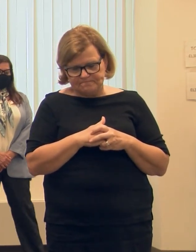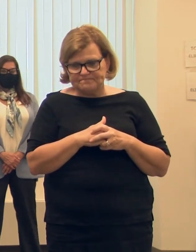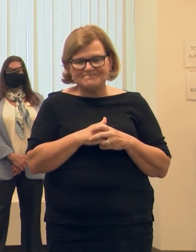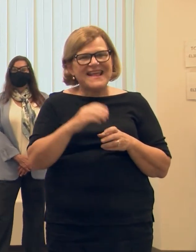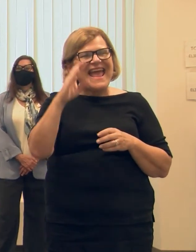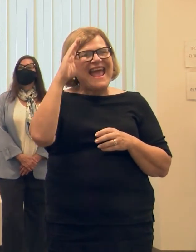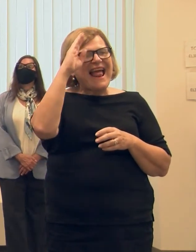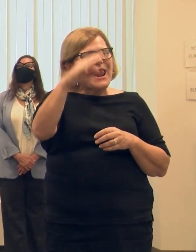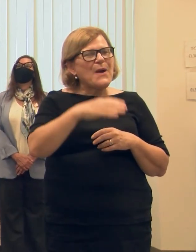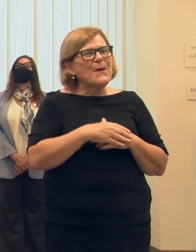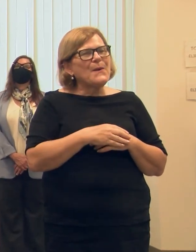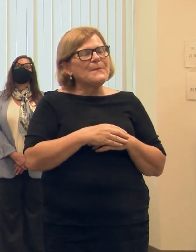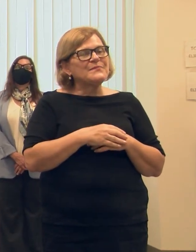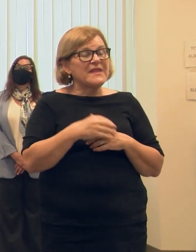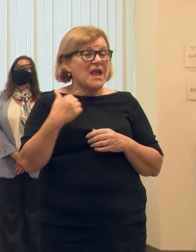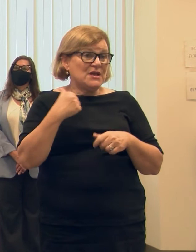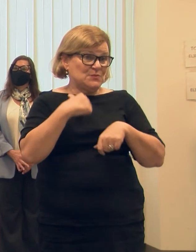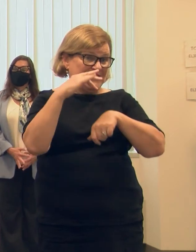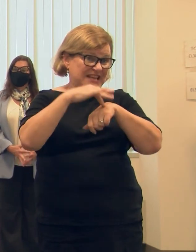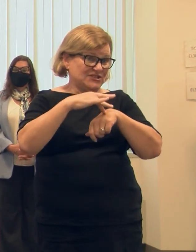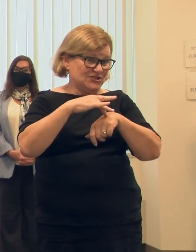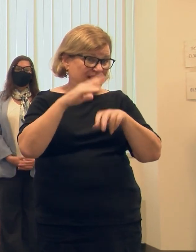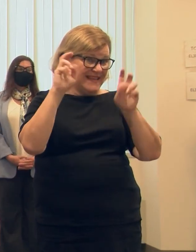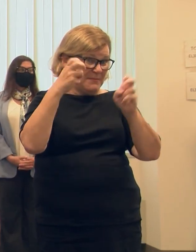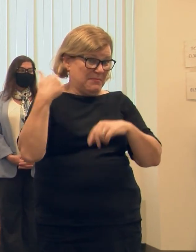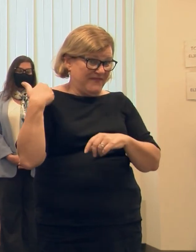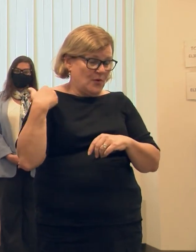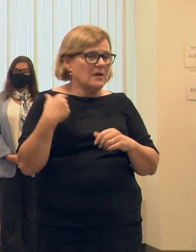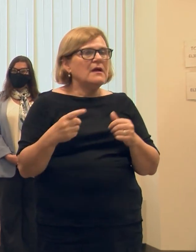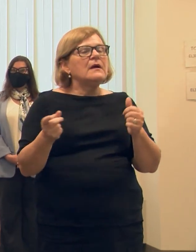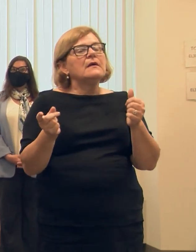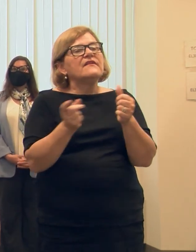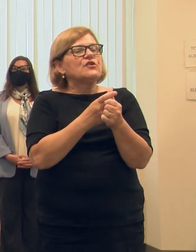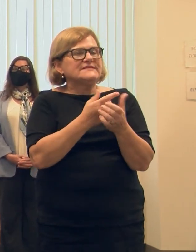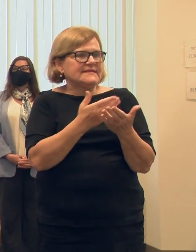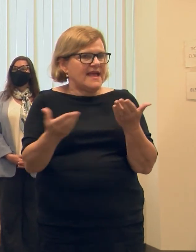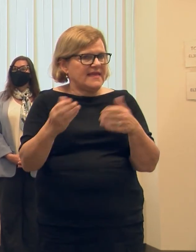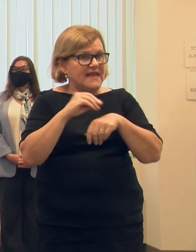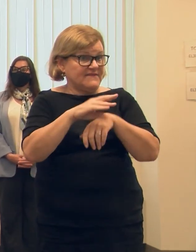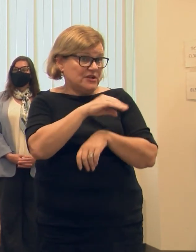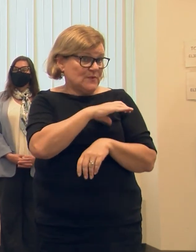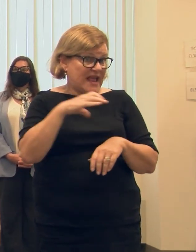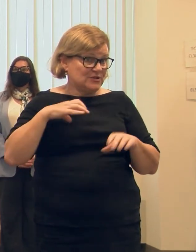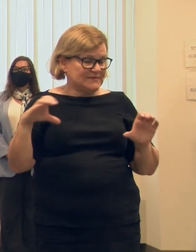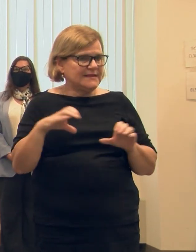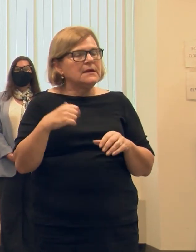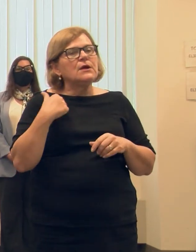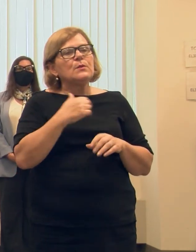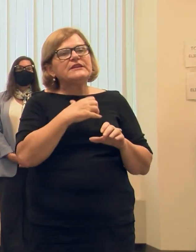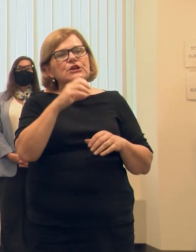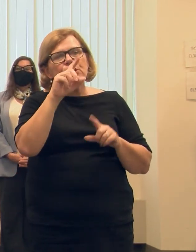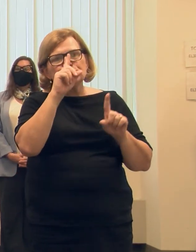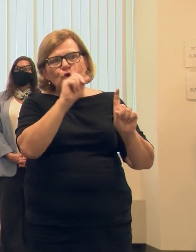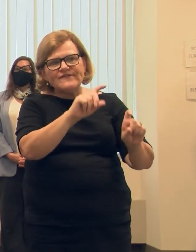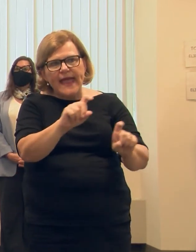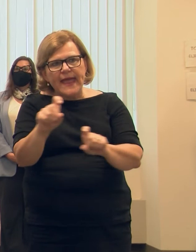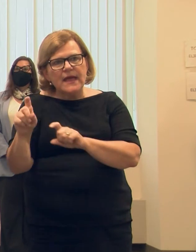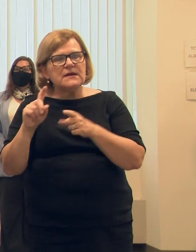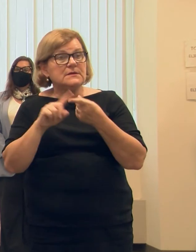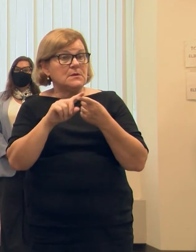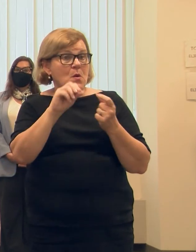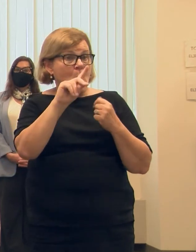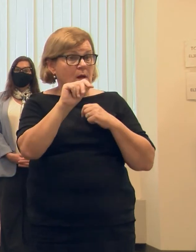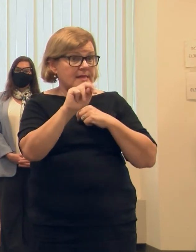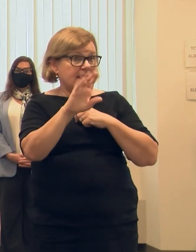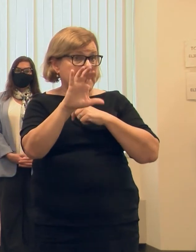Hello. Just as we touched upon earlier, the first thing that the Advisory Council did was we did a survey to all of the Oakland